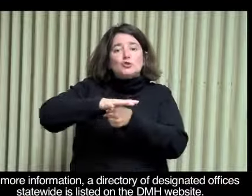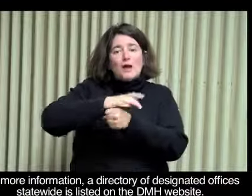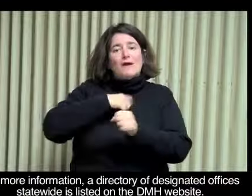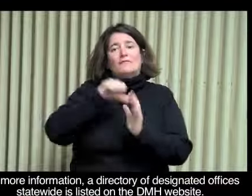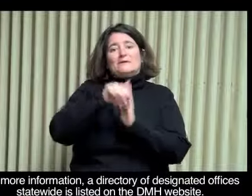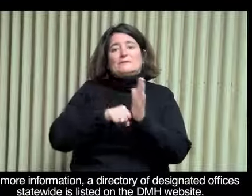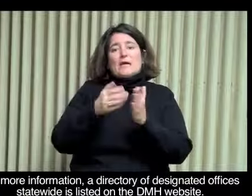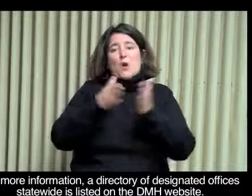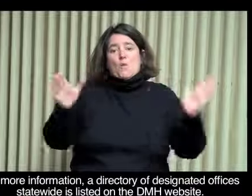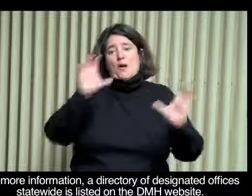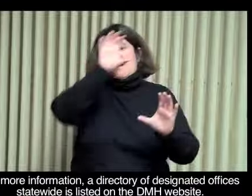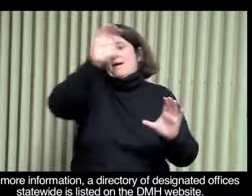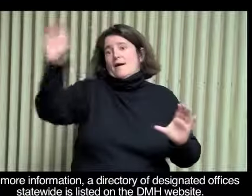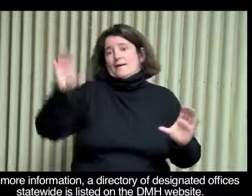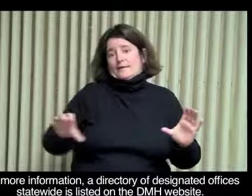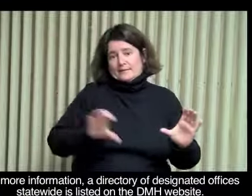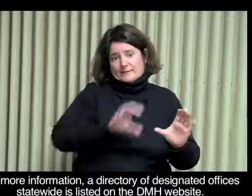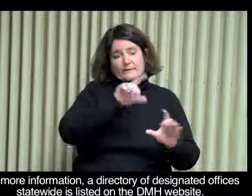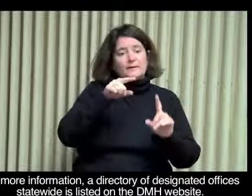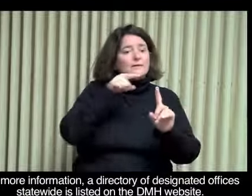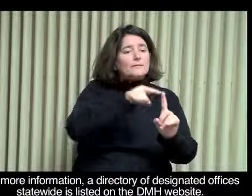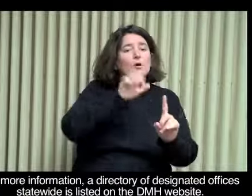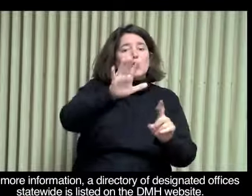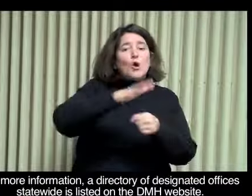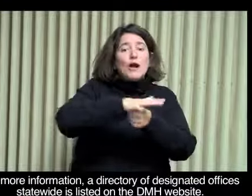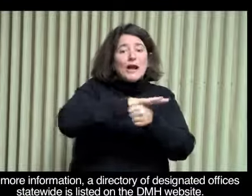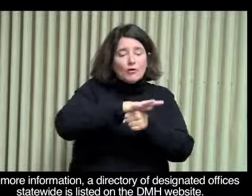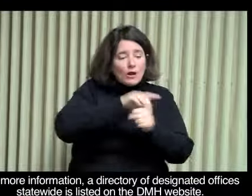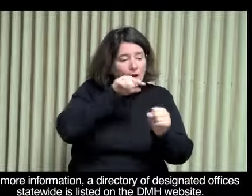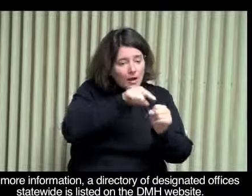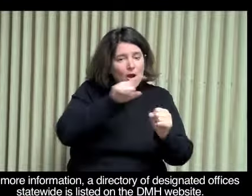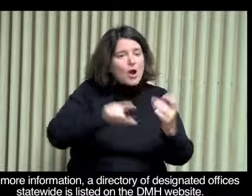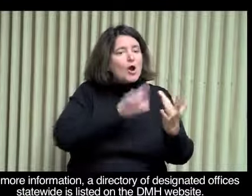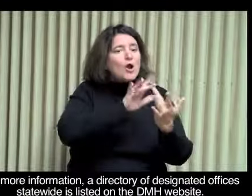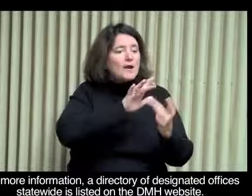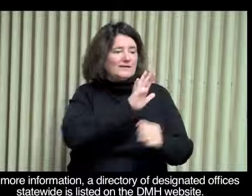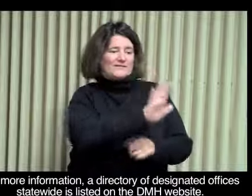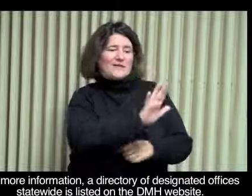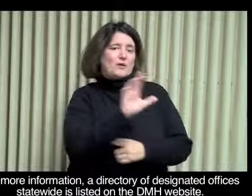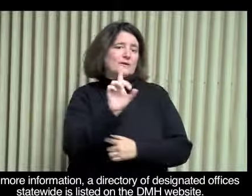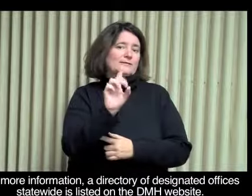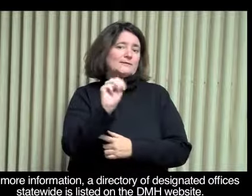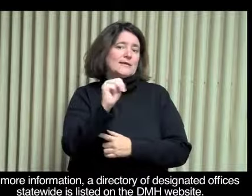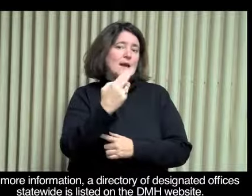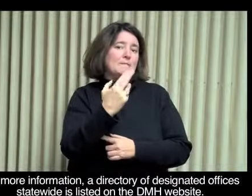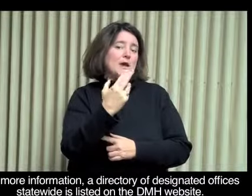For more information, a directory of designated offices statewide is listed on the DMH website.